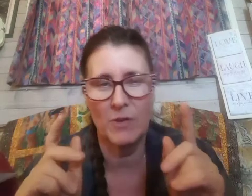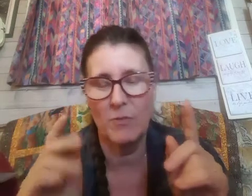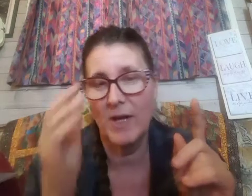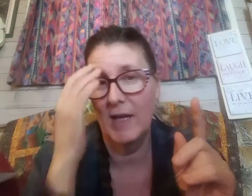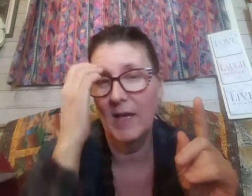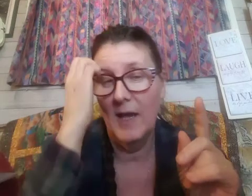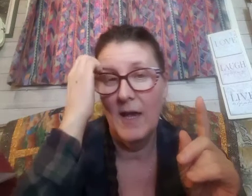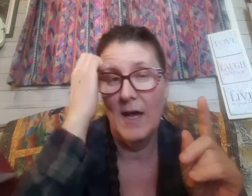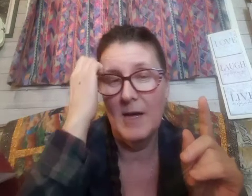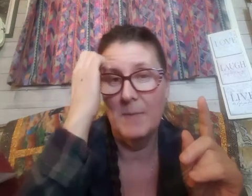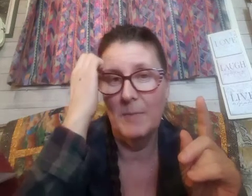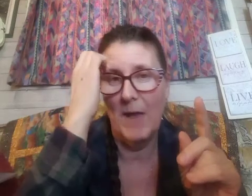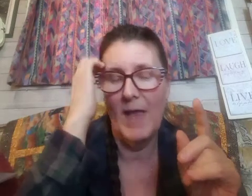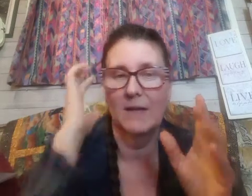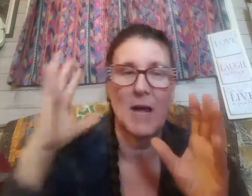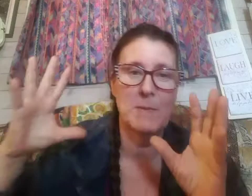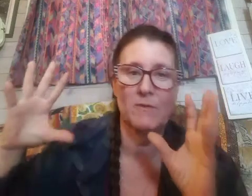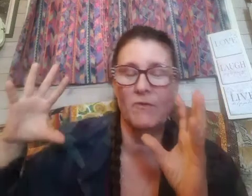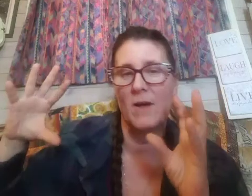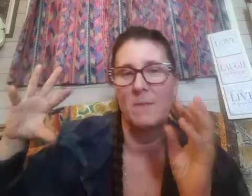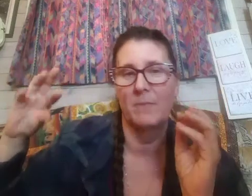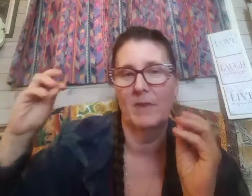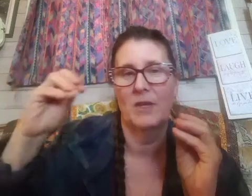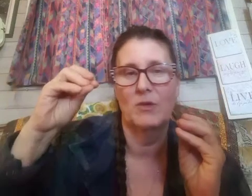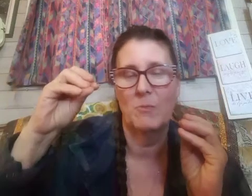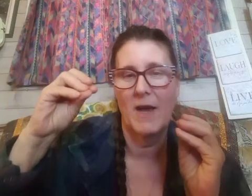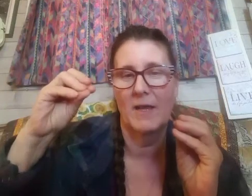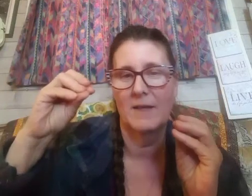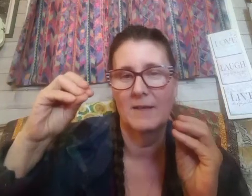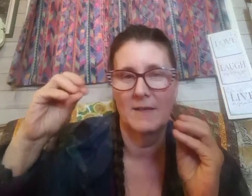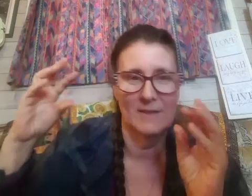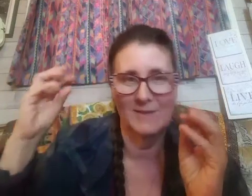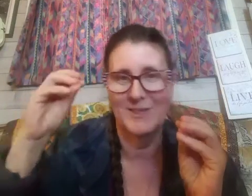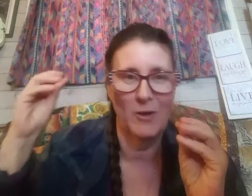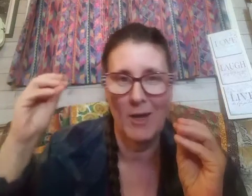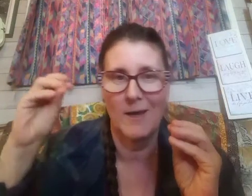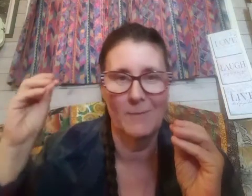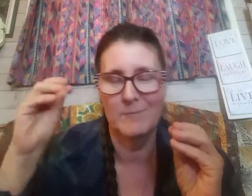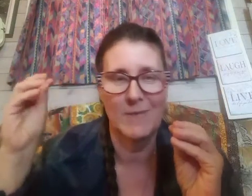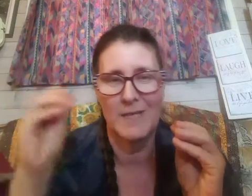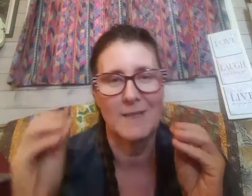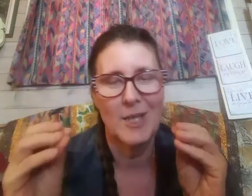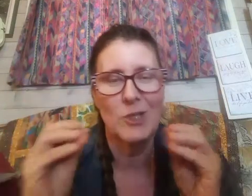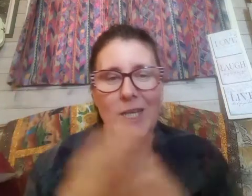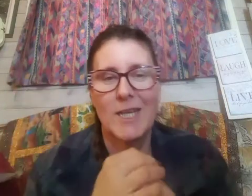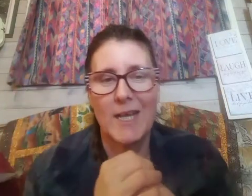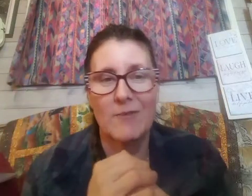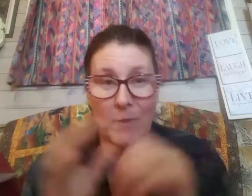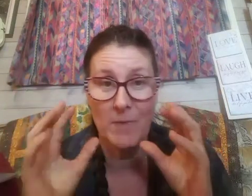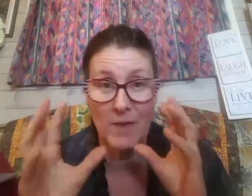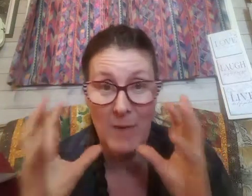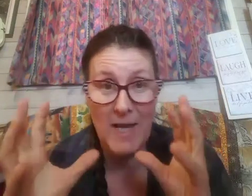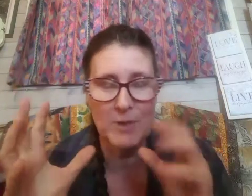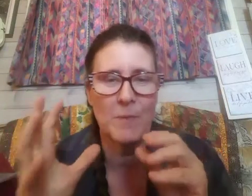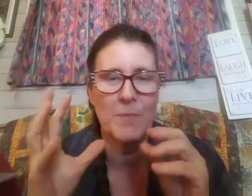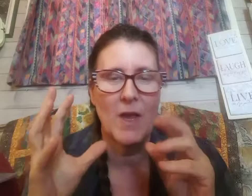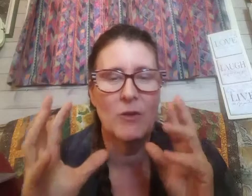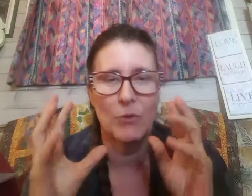already and coming from you know my you know I'm looking at it from the Bible so